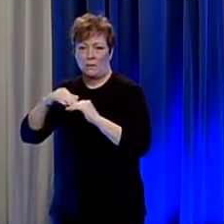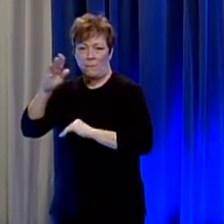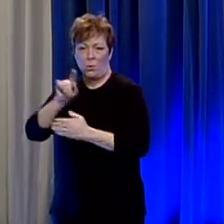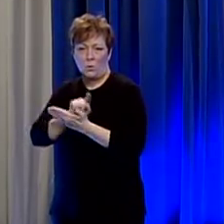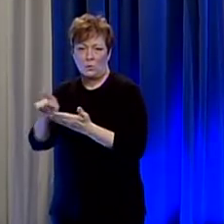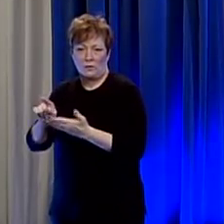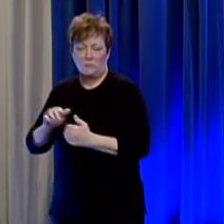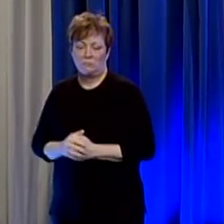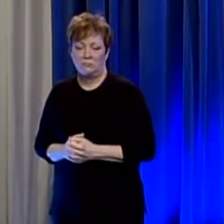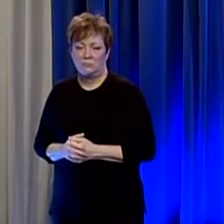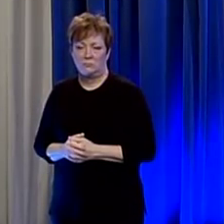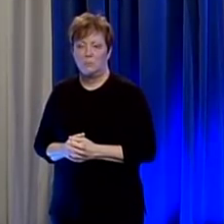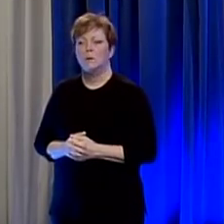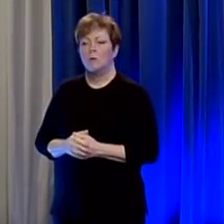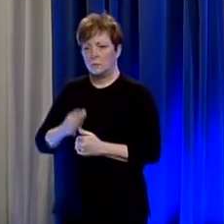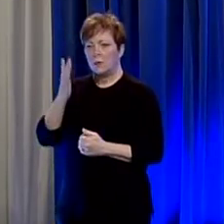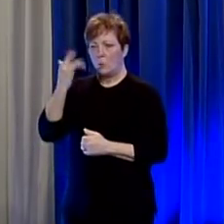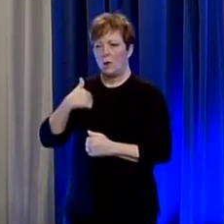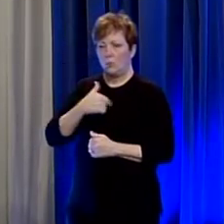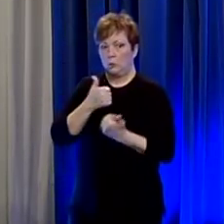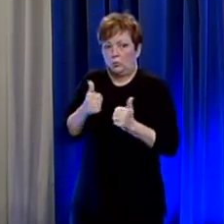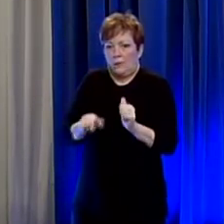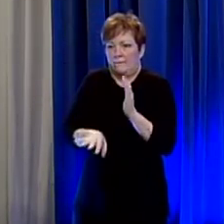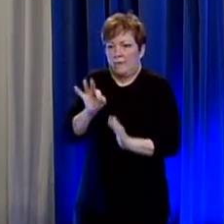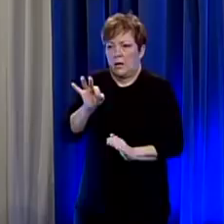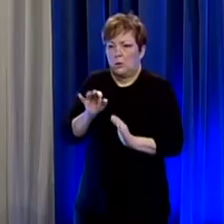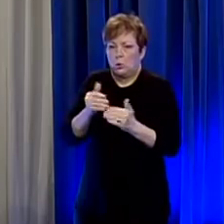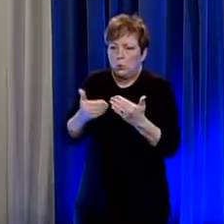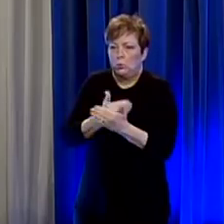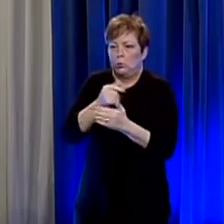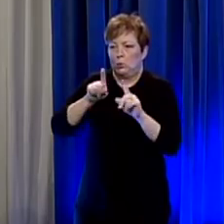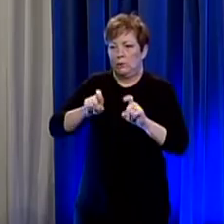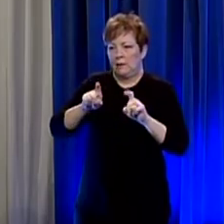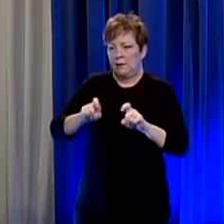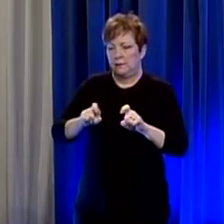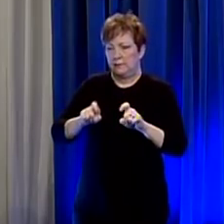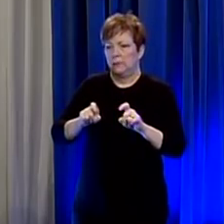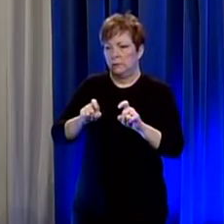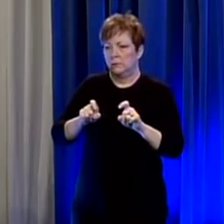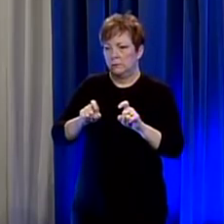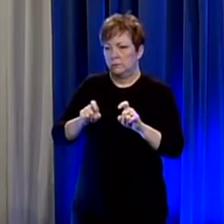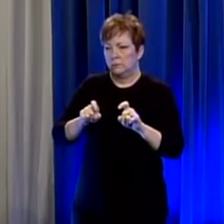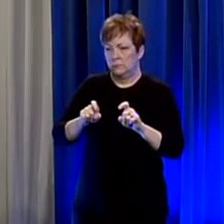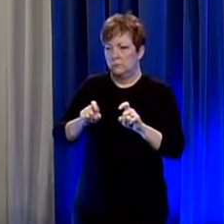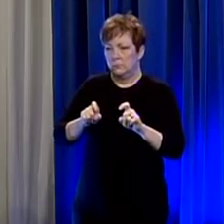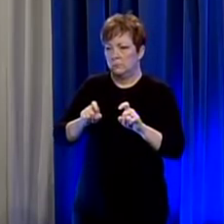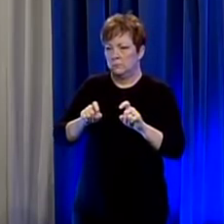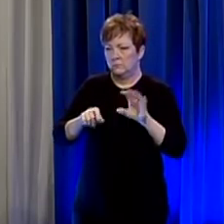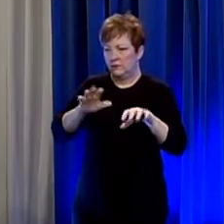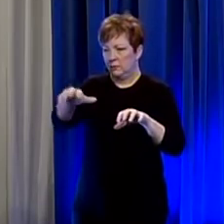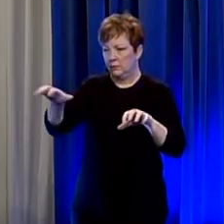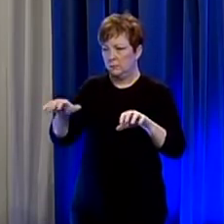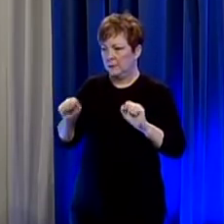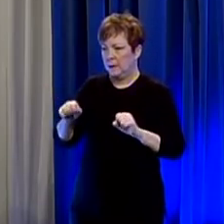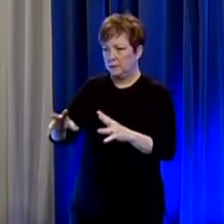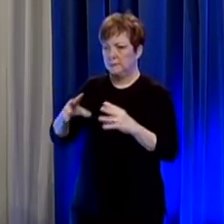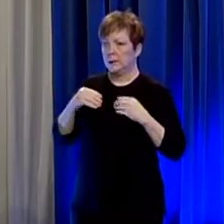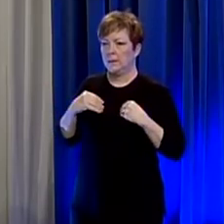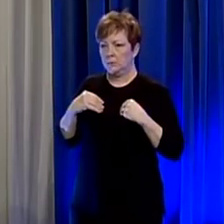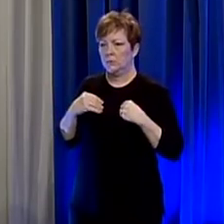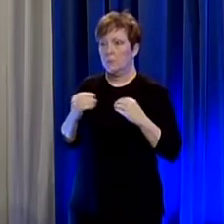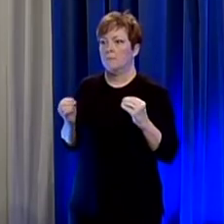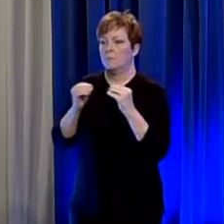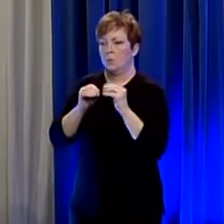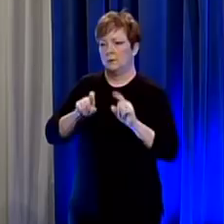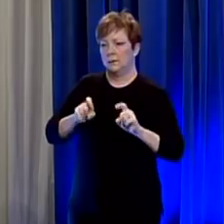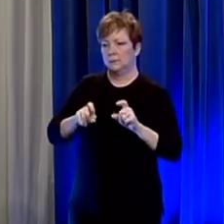the the main reason that we're trying to find new uh testing facilities that can take that overflow i have some